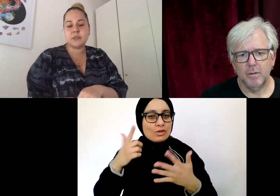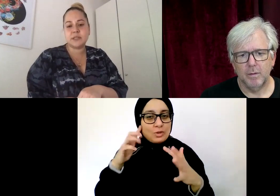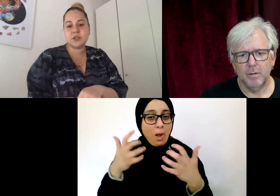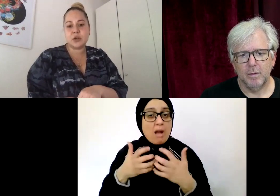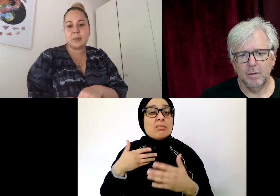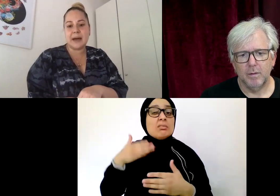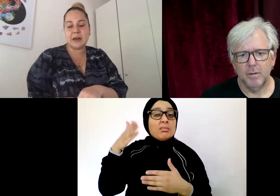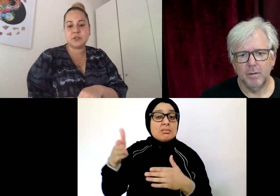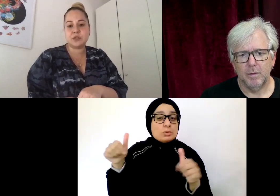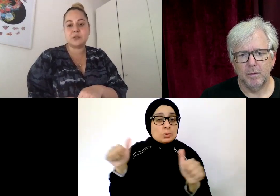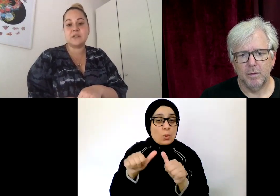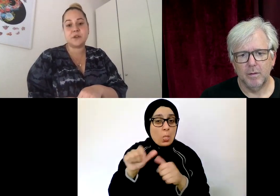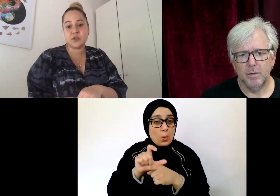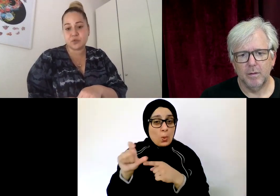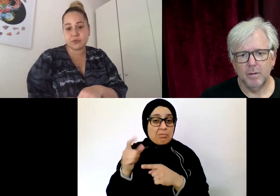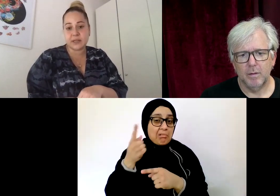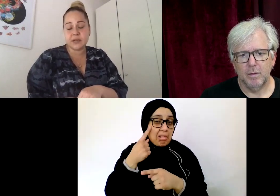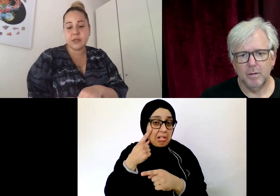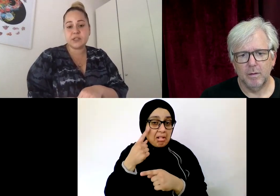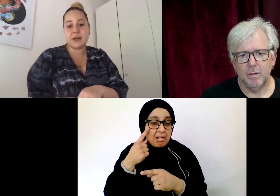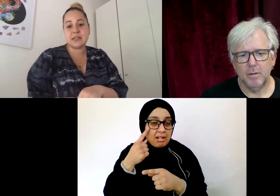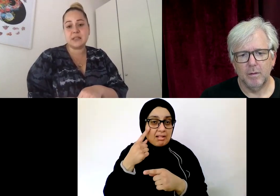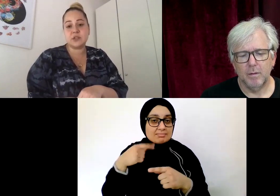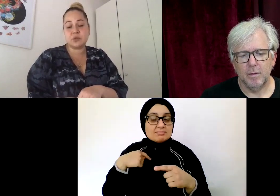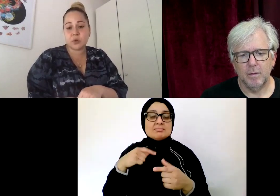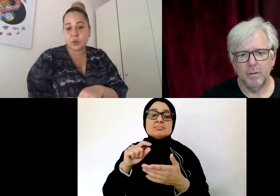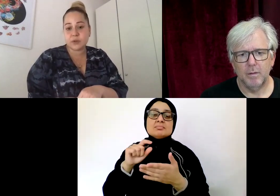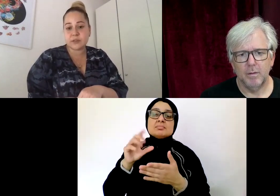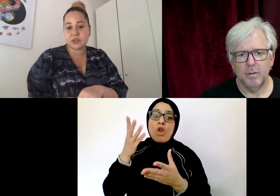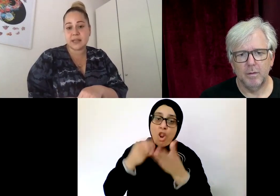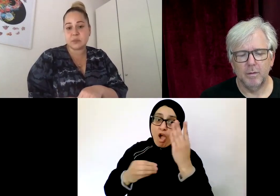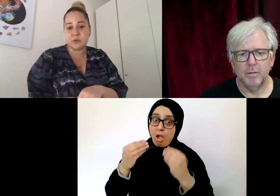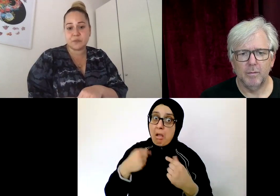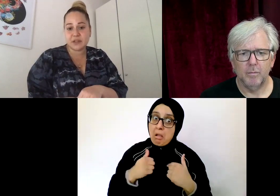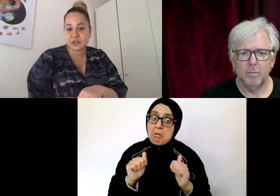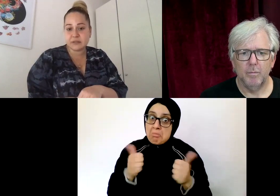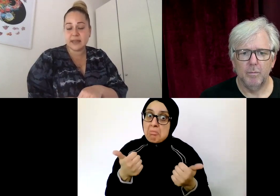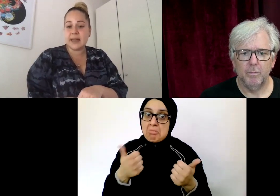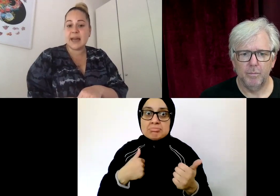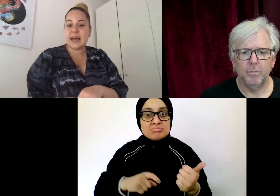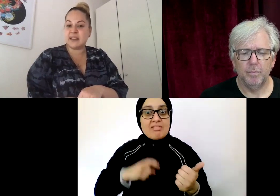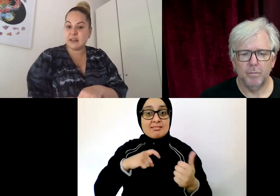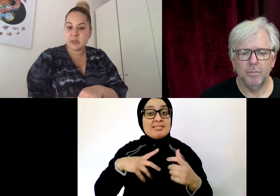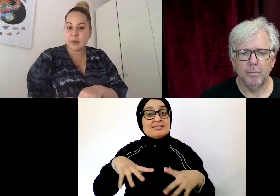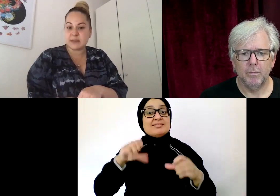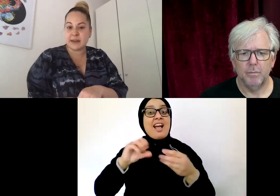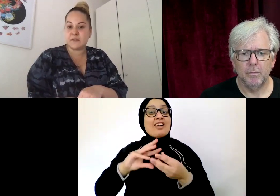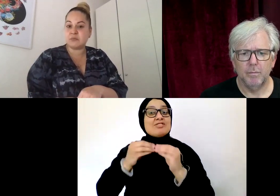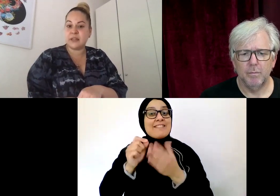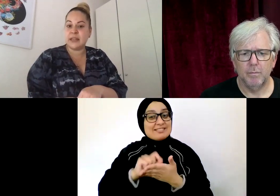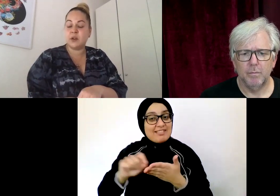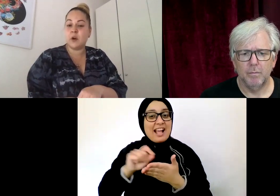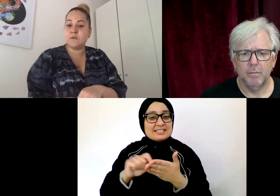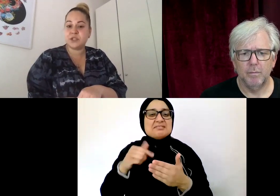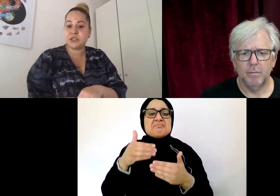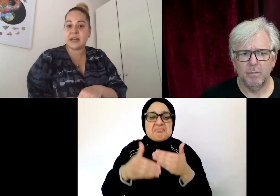I wanted to know about how to deliver a story. So I attended a short course just to get some more information and I learned about it and I felt